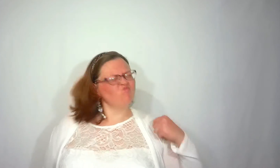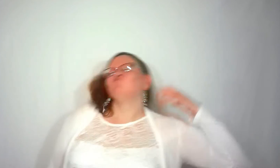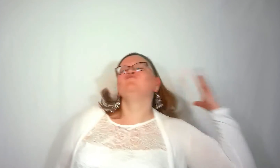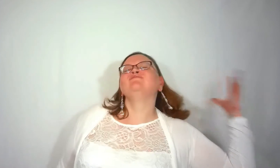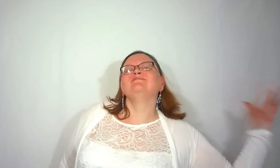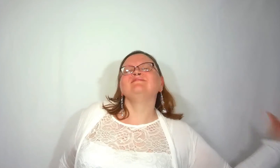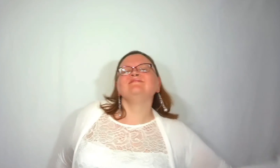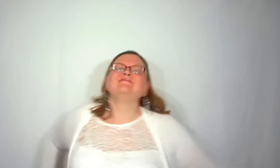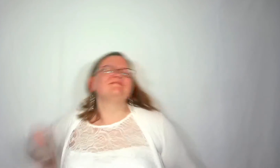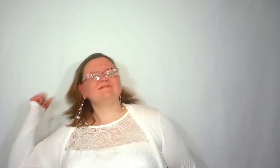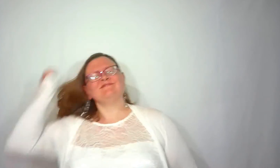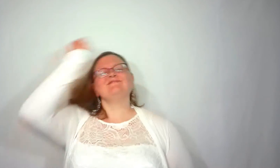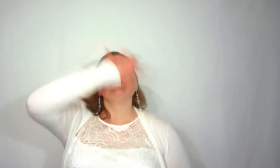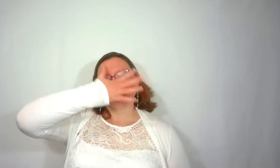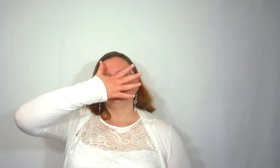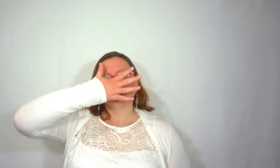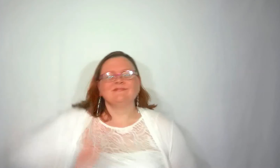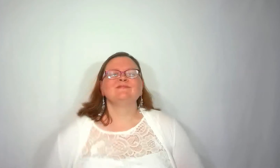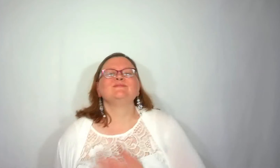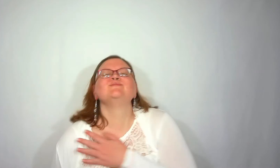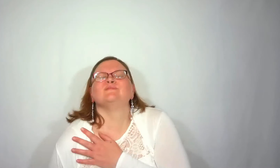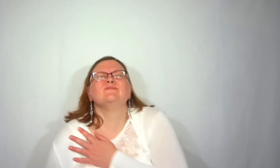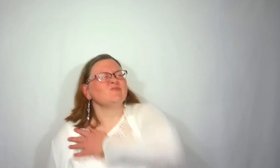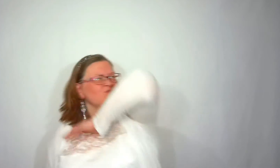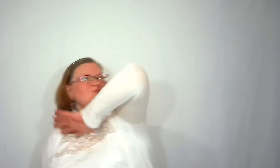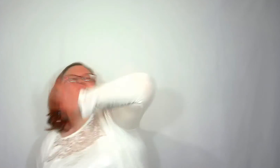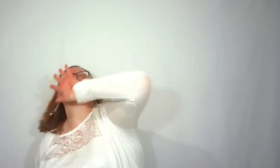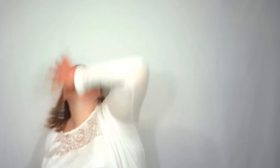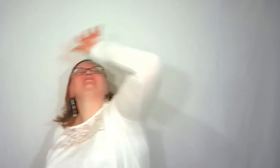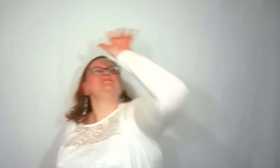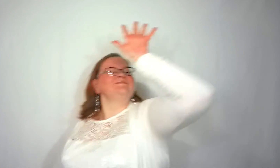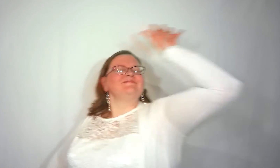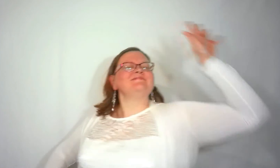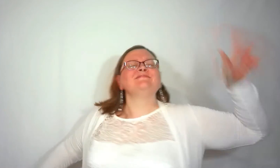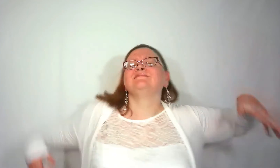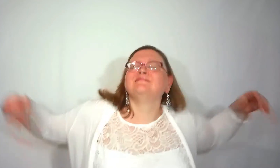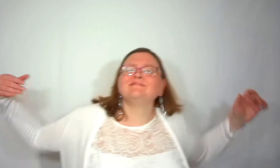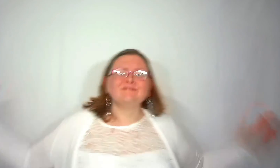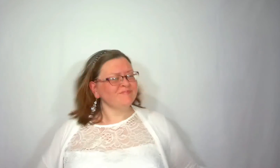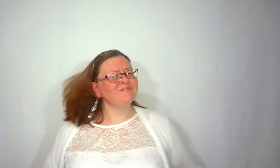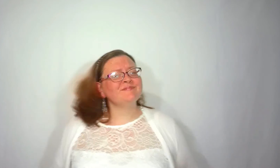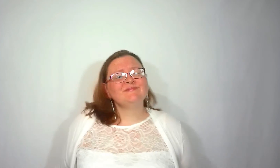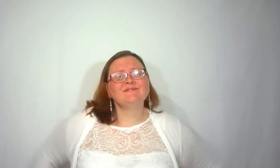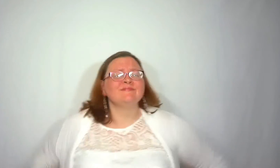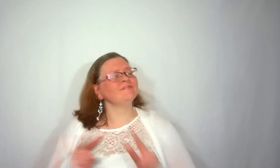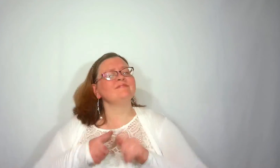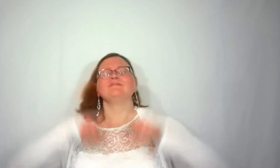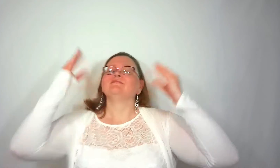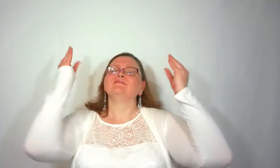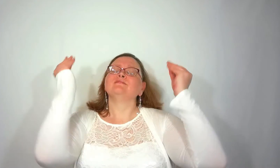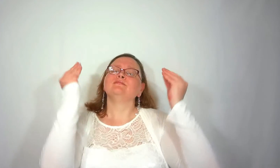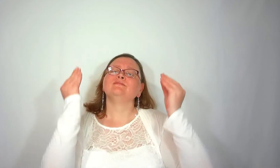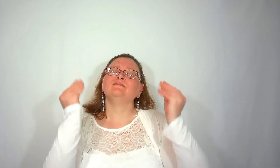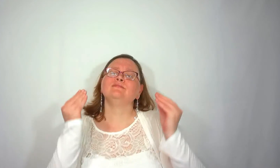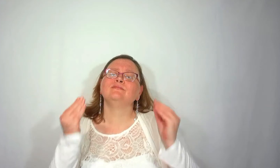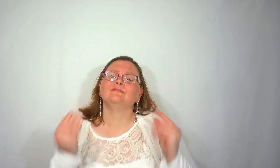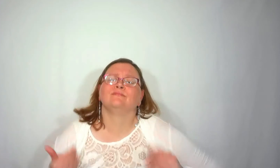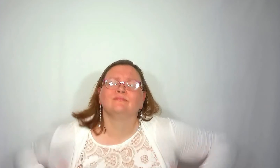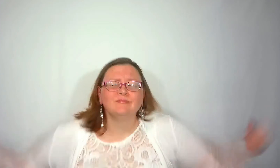shot in the dark I'm gonna be the sun And I just can't afford to